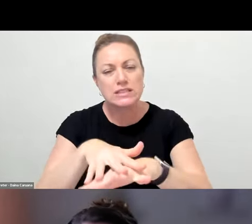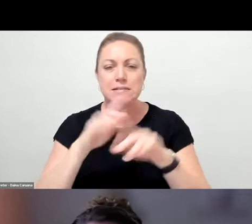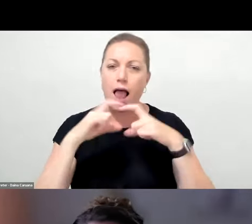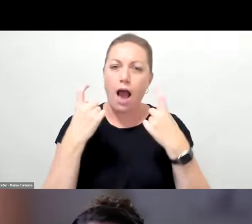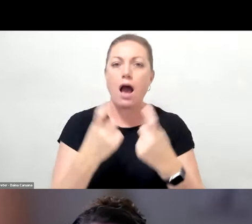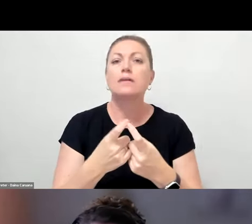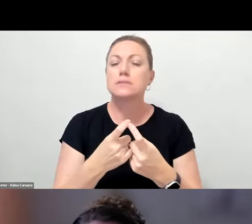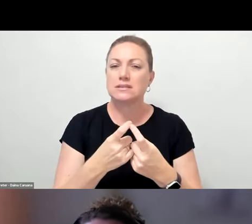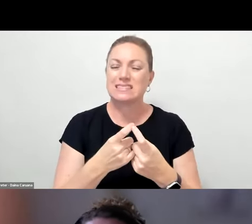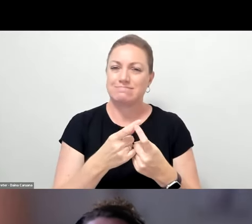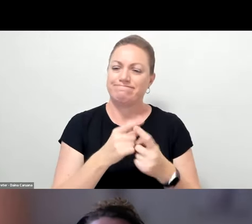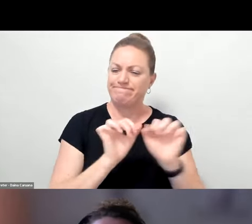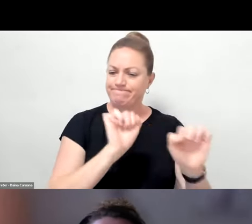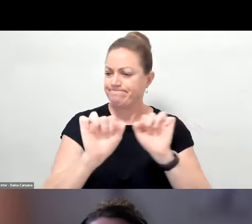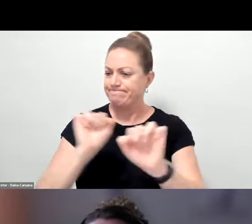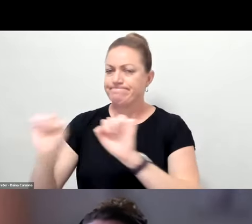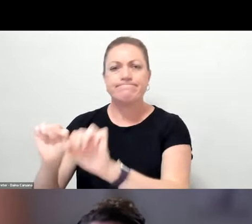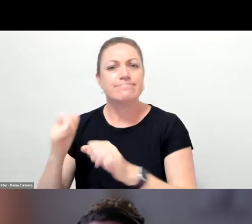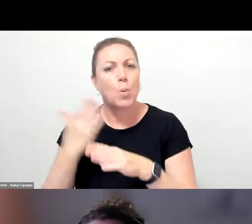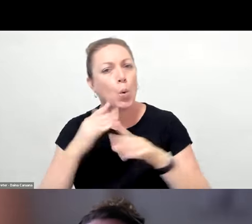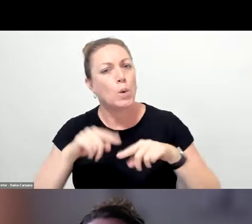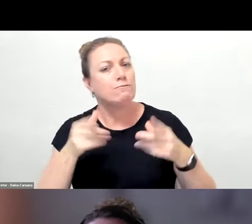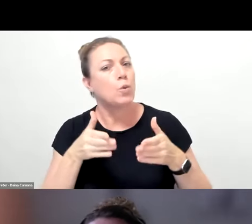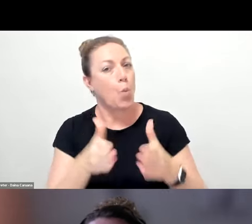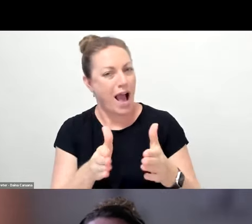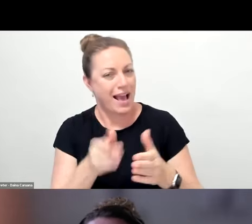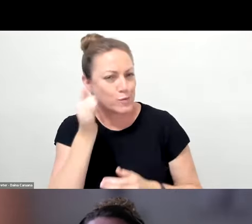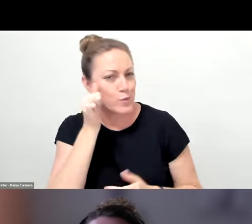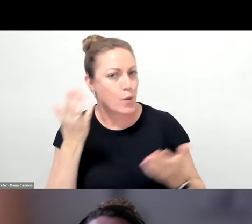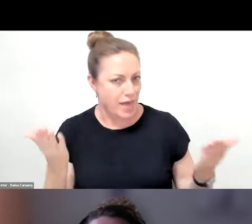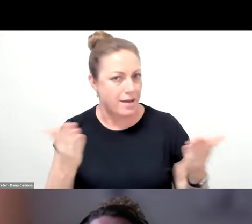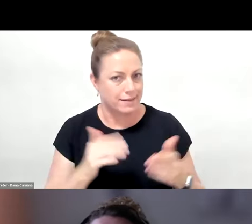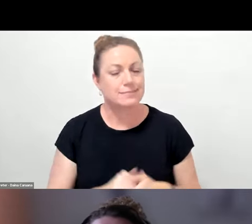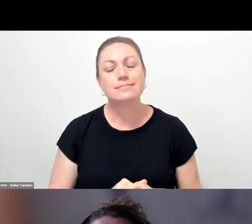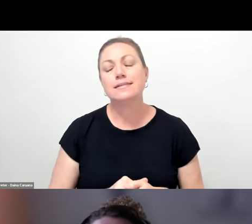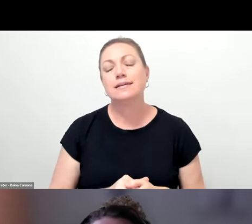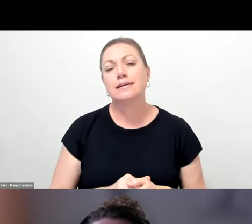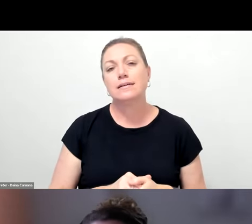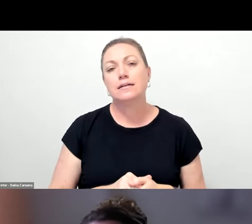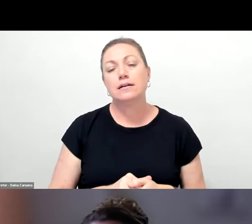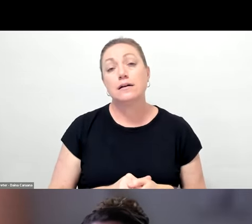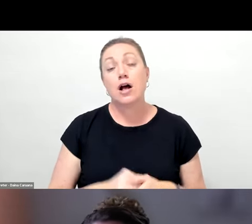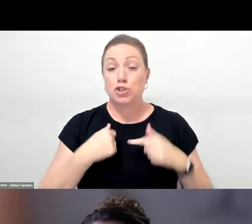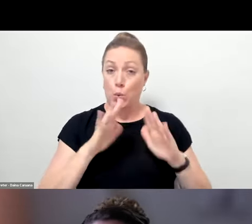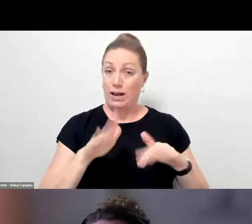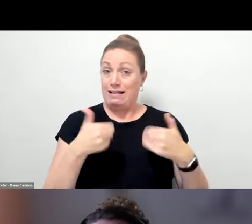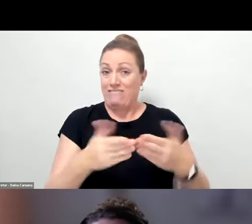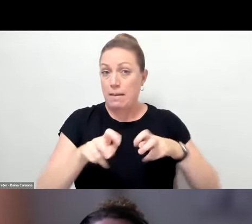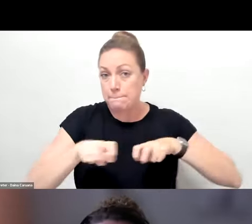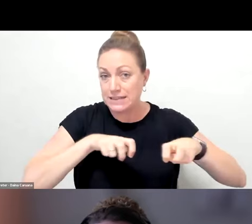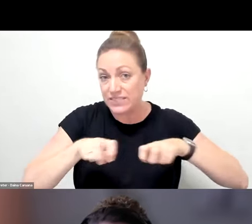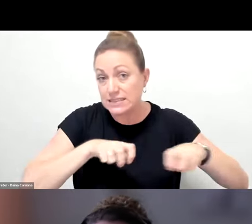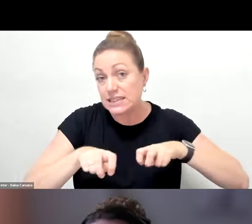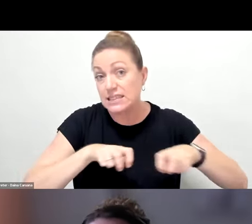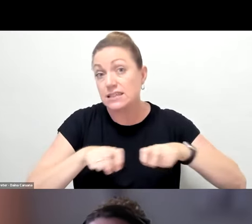all going to work in different ways. So what we've done is we've given exercises and